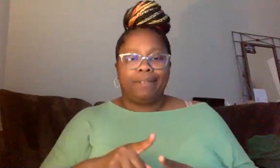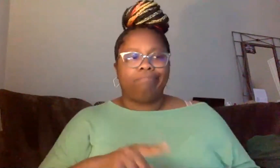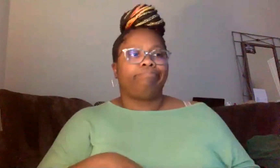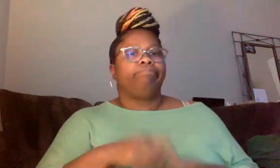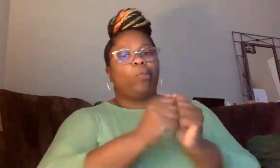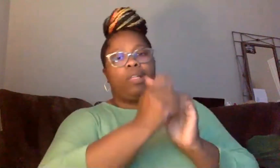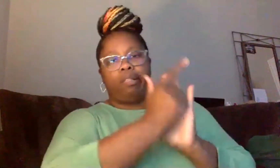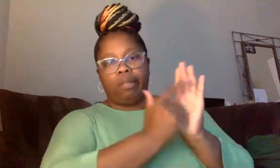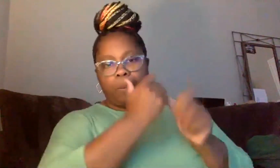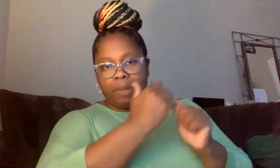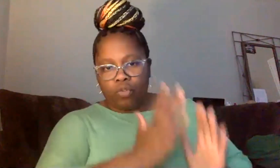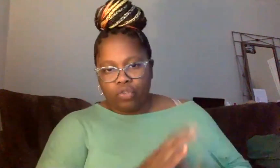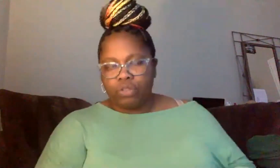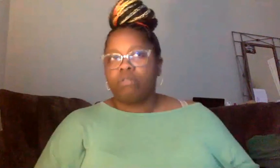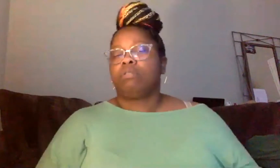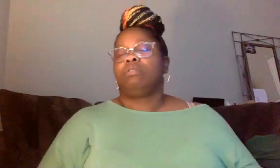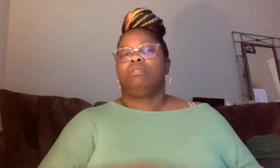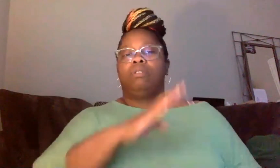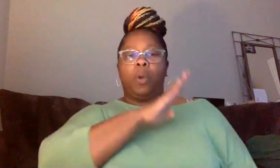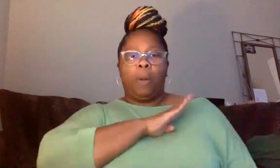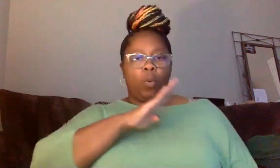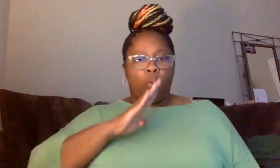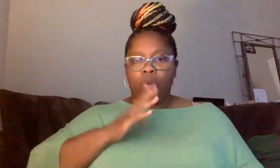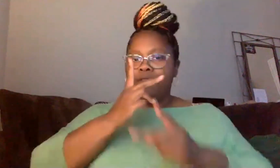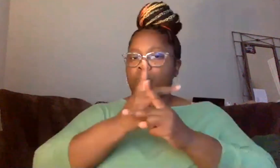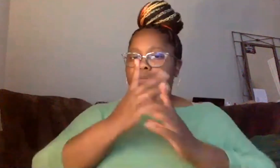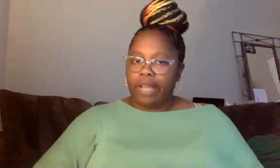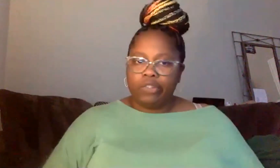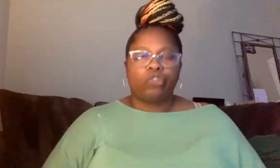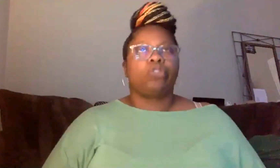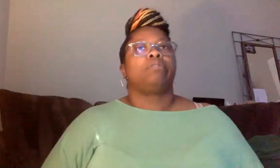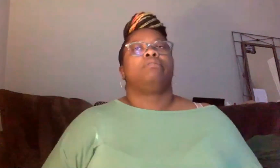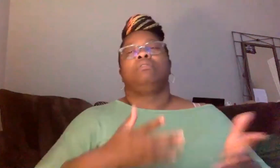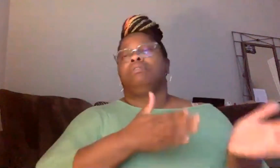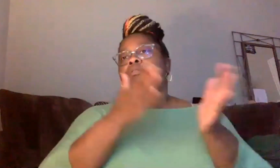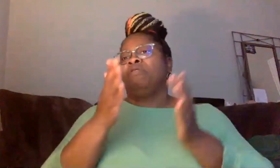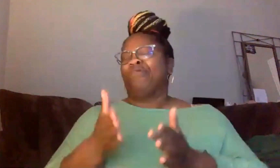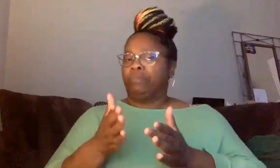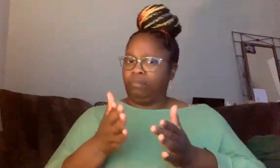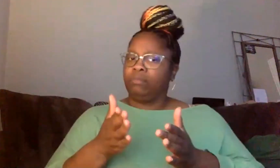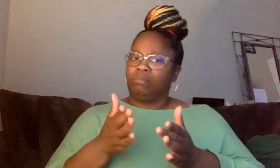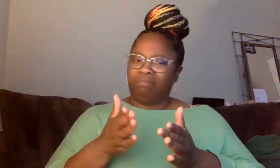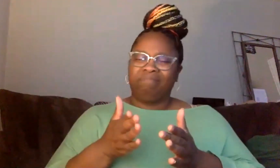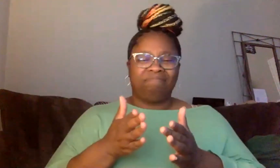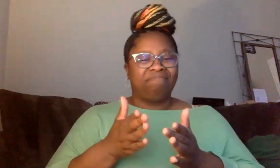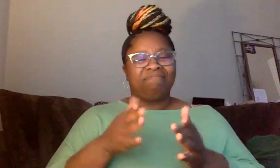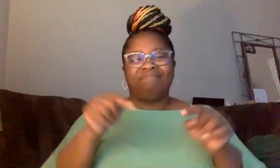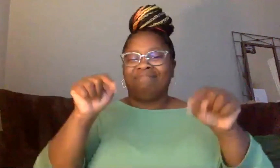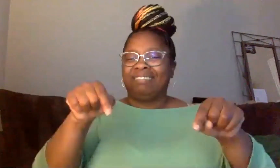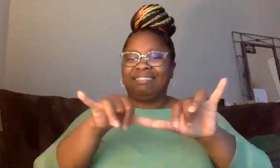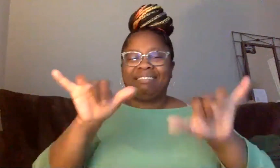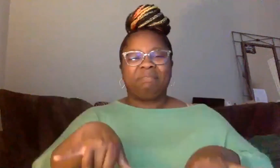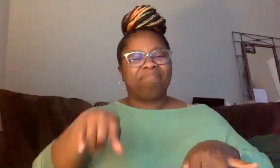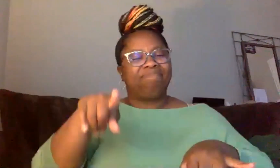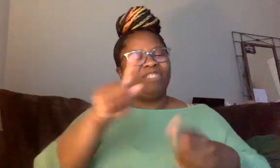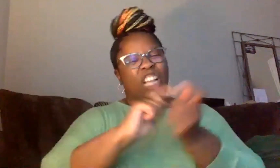our boards of supervisors, to change the system because we're